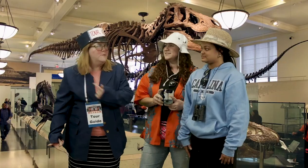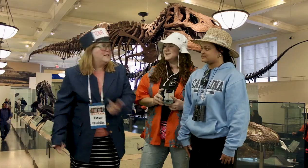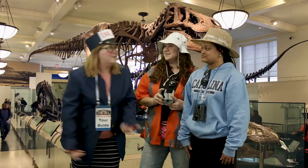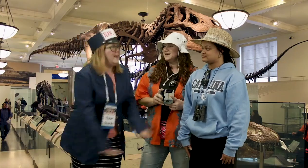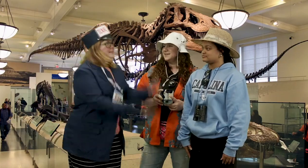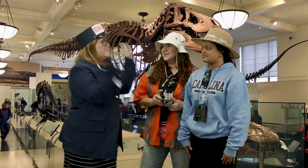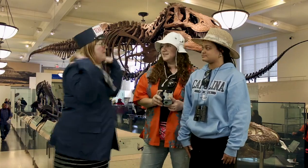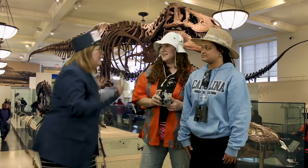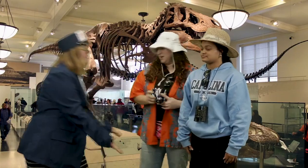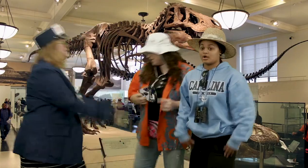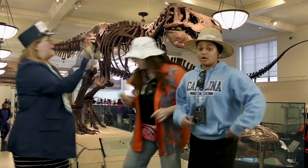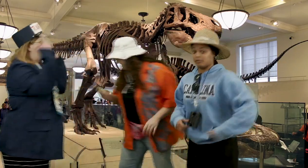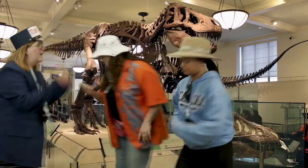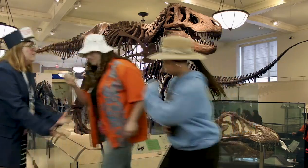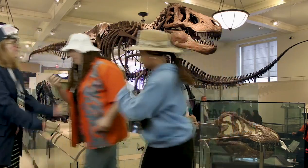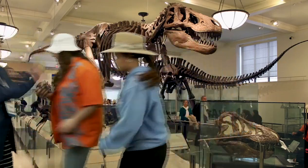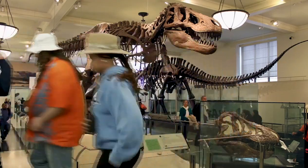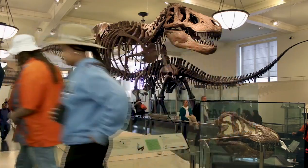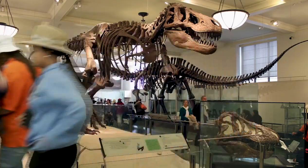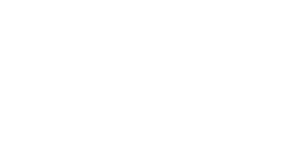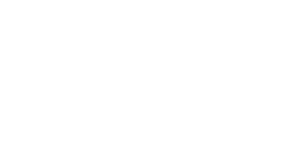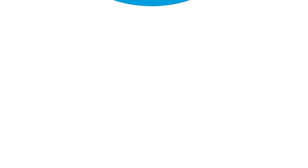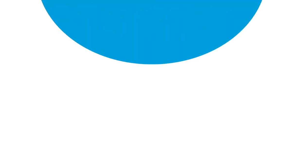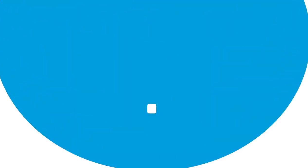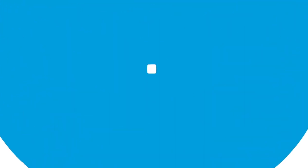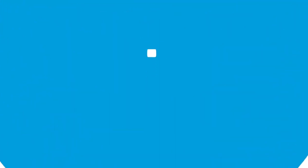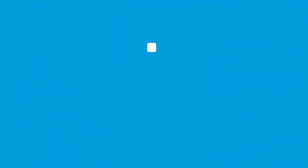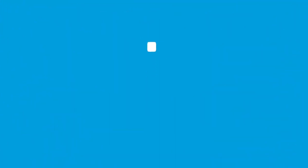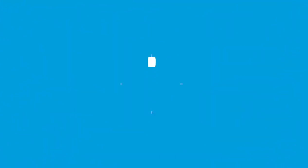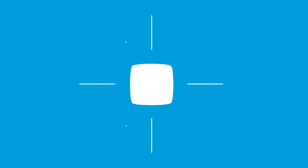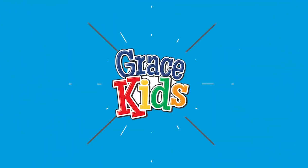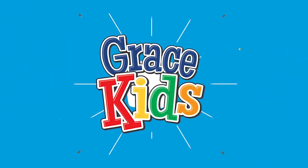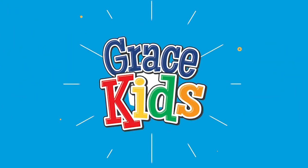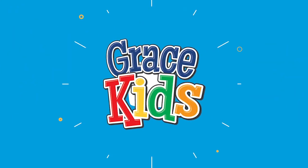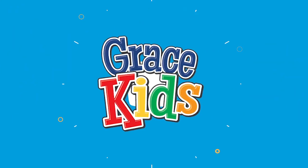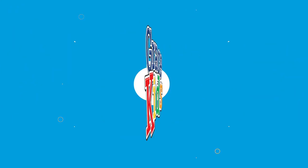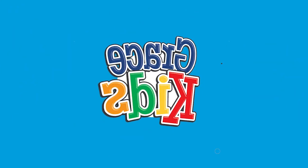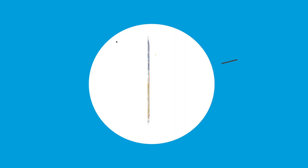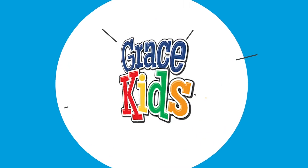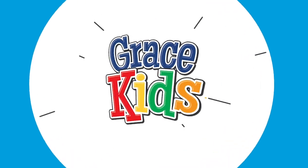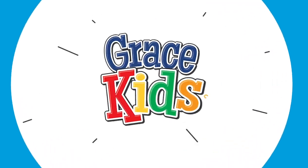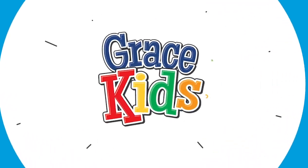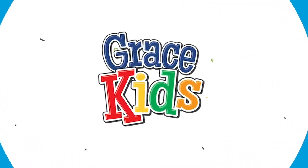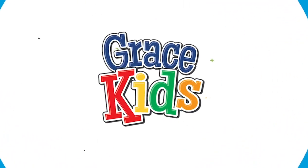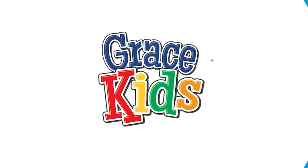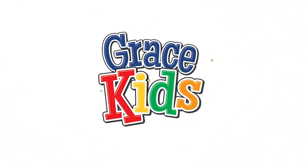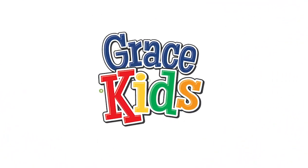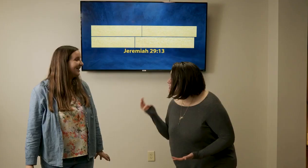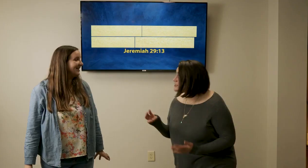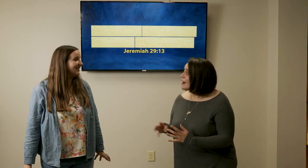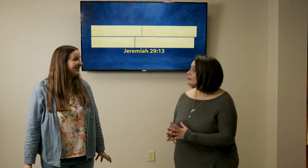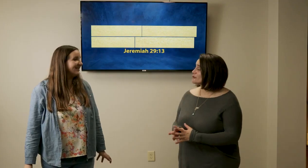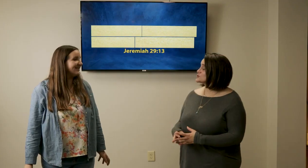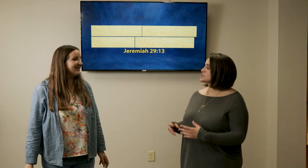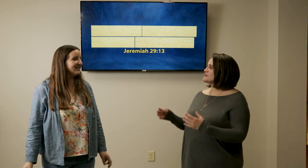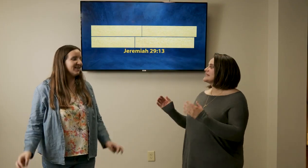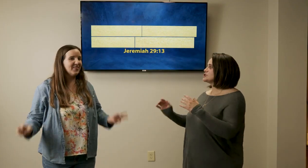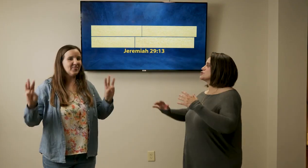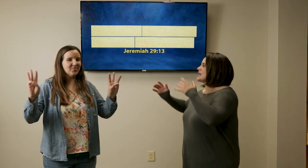me this way this way this way follow follow follow we are in our third week of the memory verse which means you should